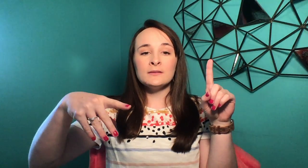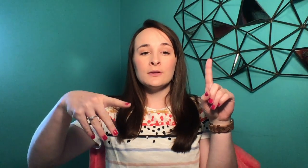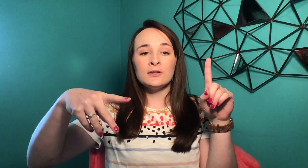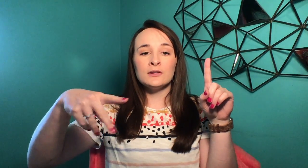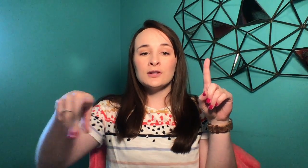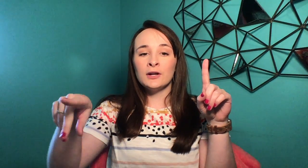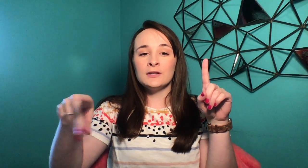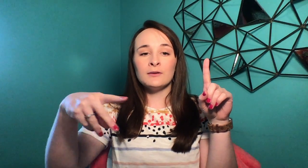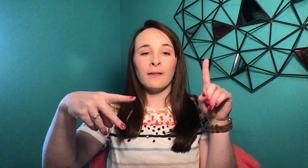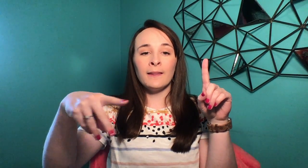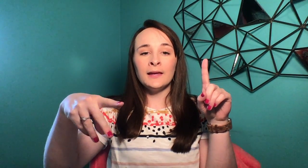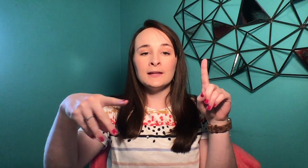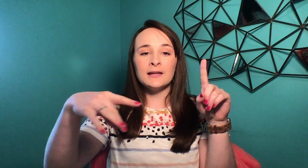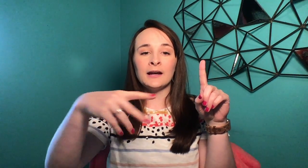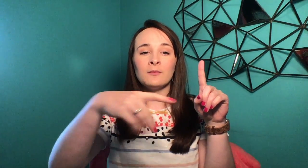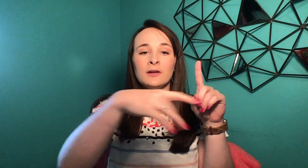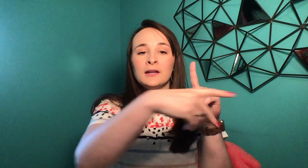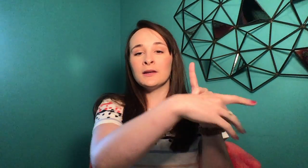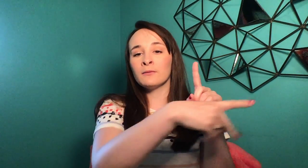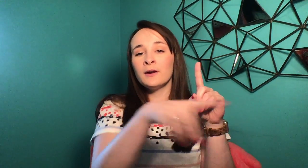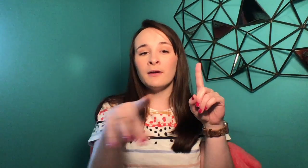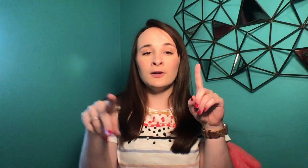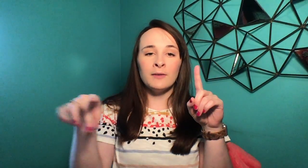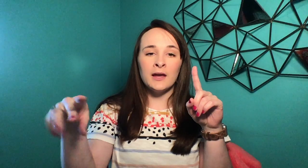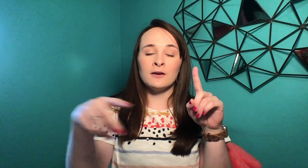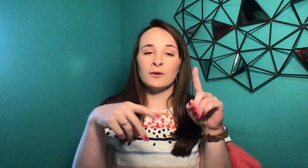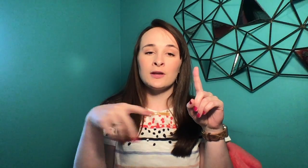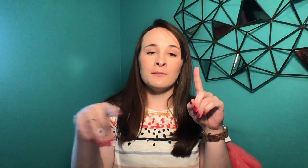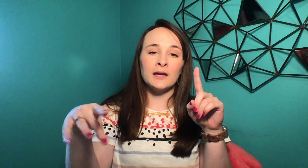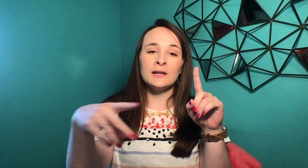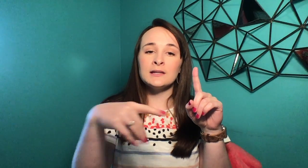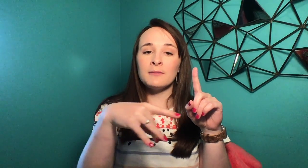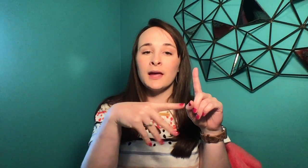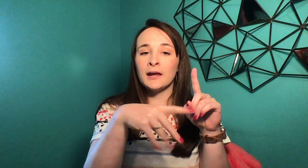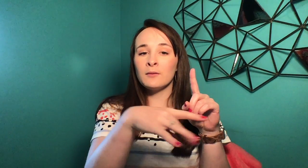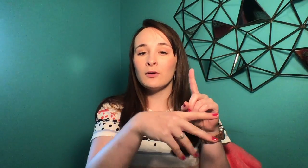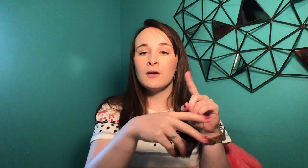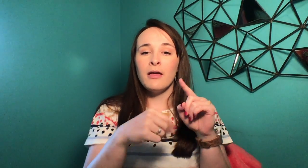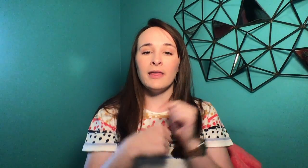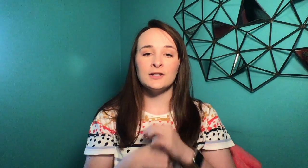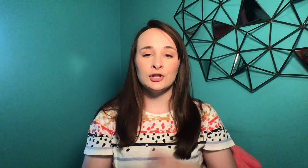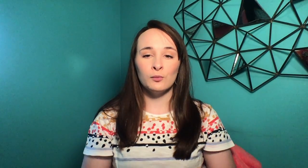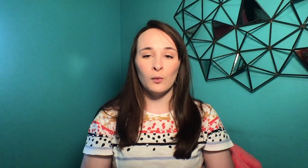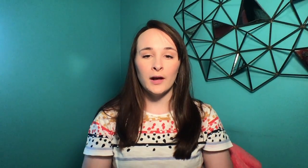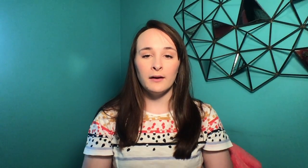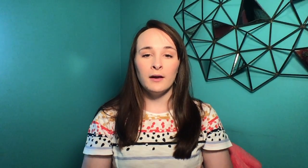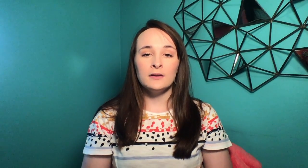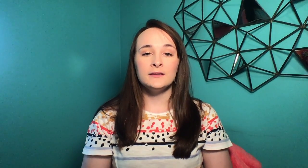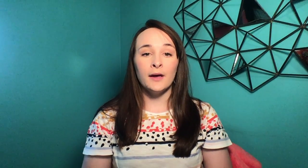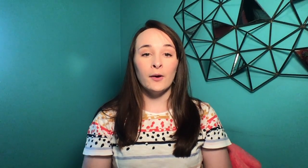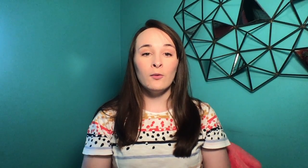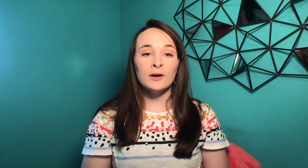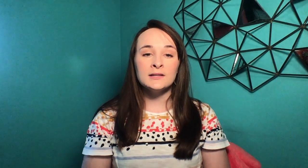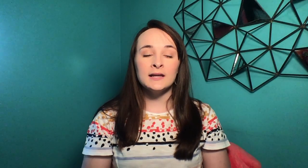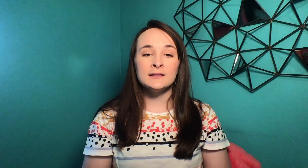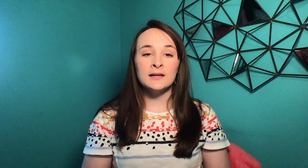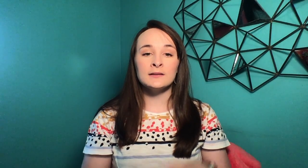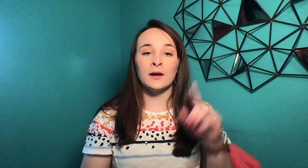one you can turn into a land animal, and you can run around your man, or you can make any type of animal that you want. So on day six, God